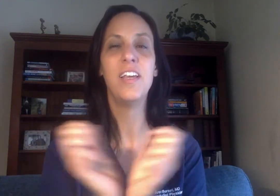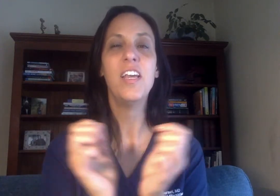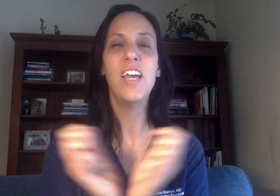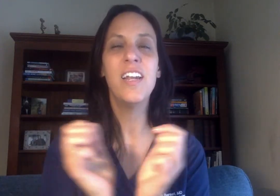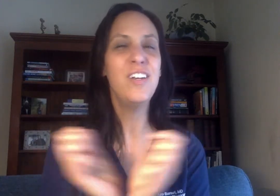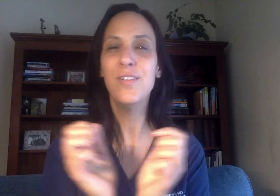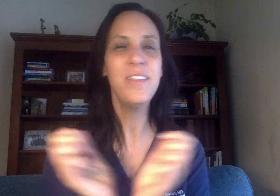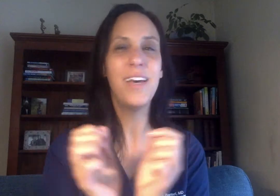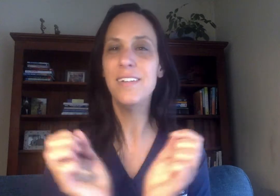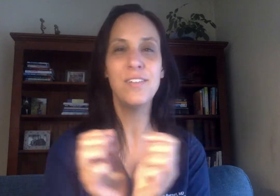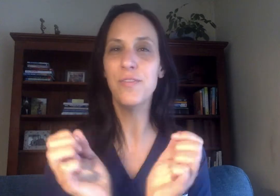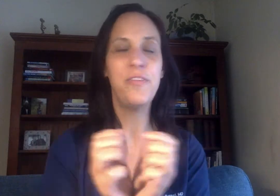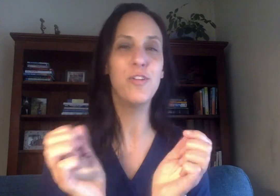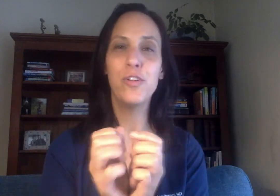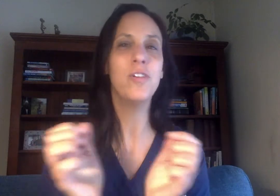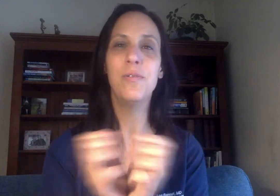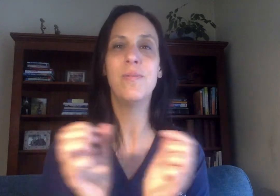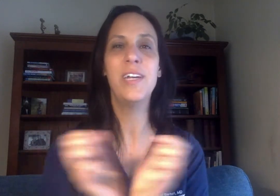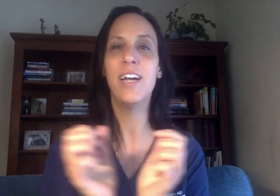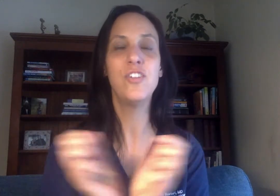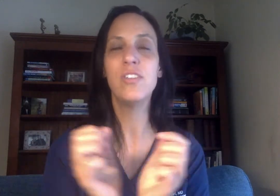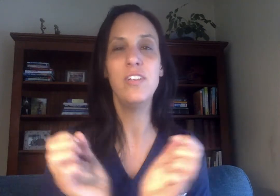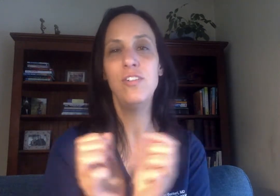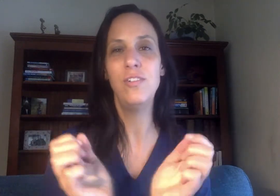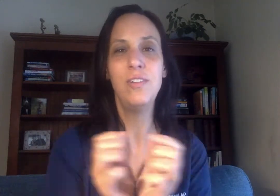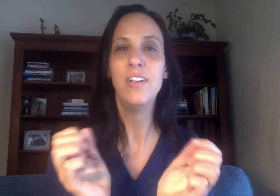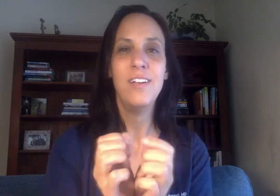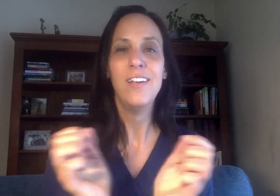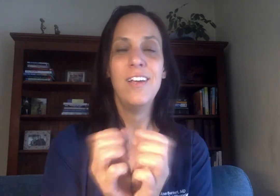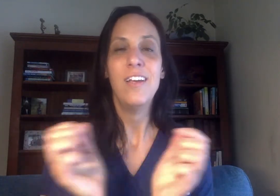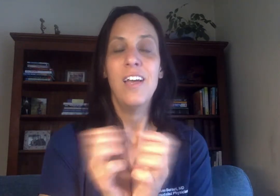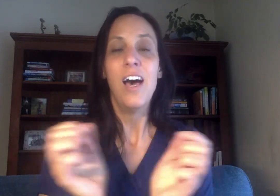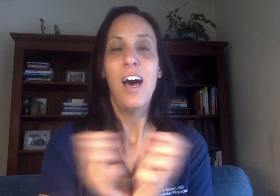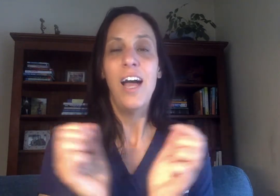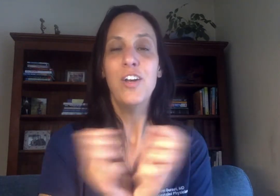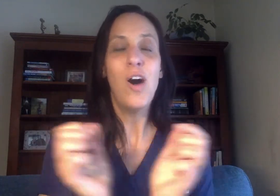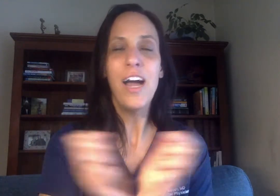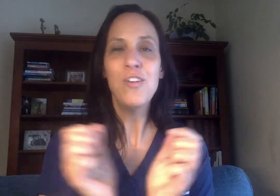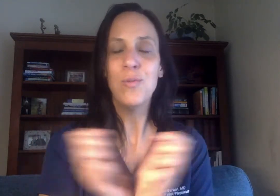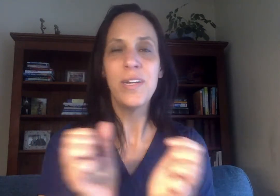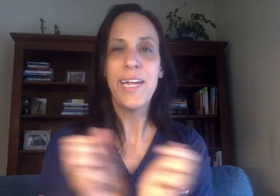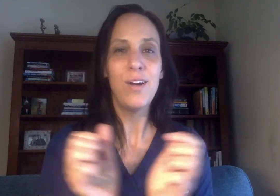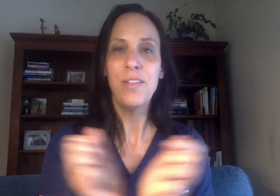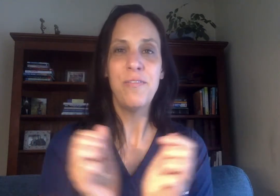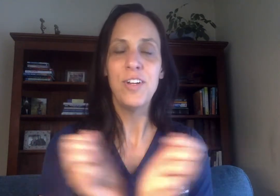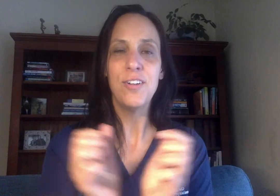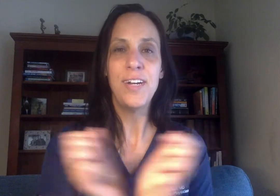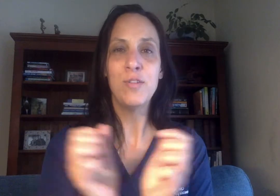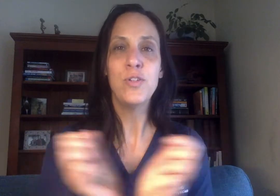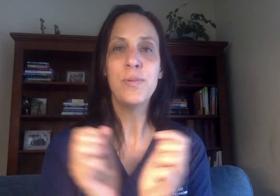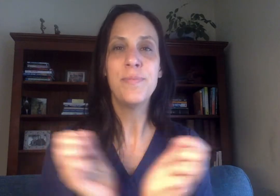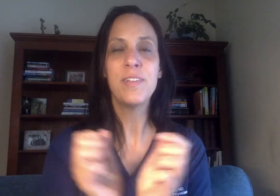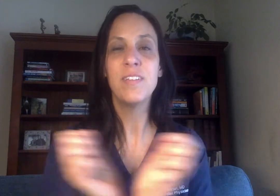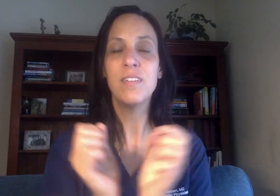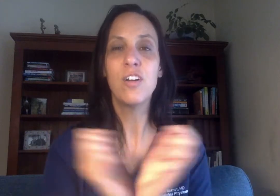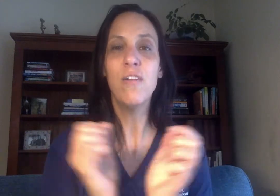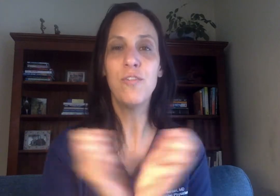And I know that that doesn't feel good. We actually, I know I don't want to carry the fear around because it's uncomfortable.